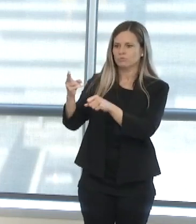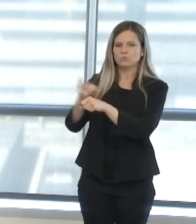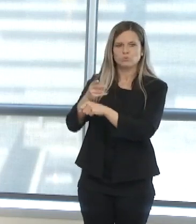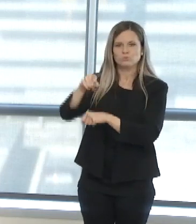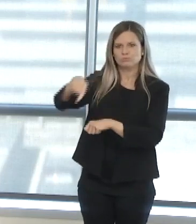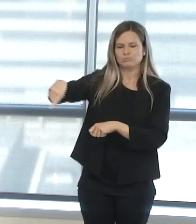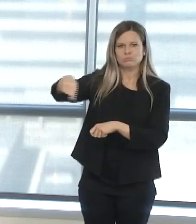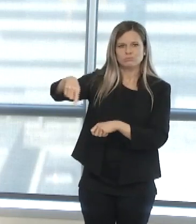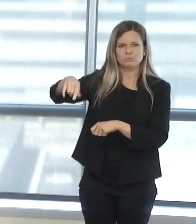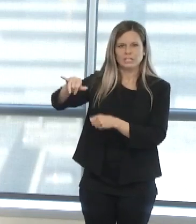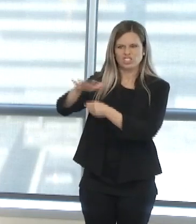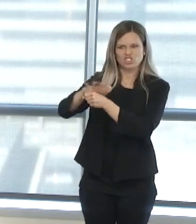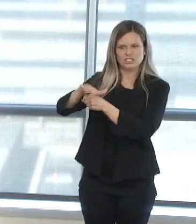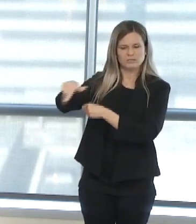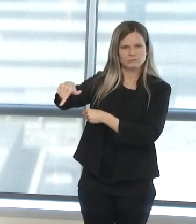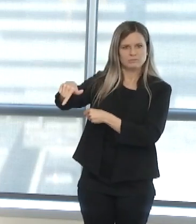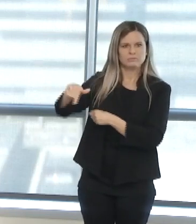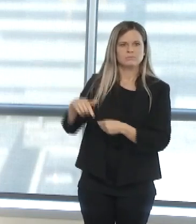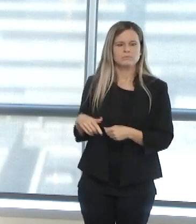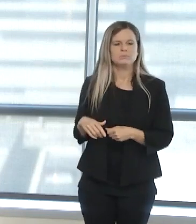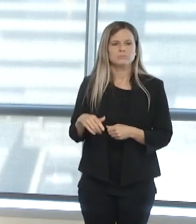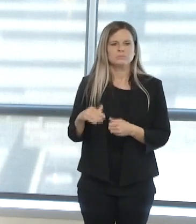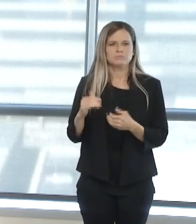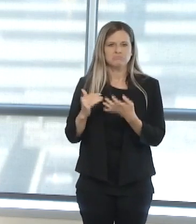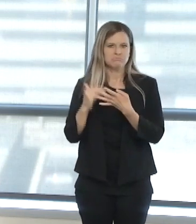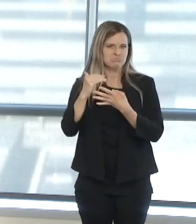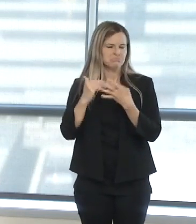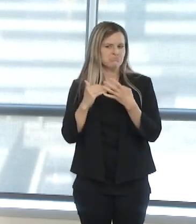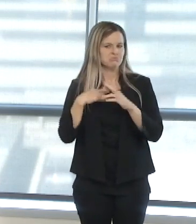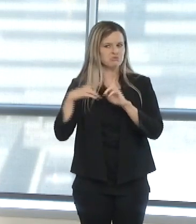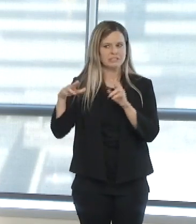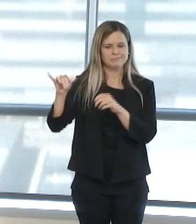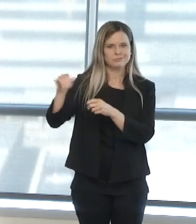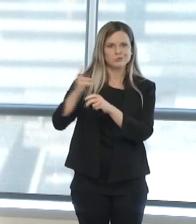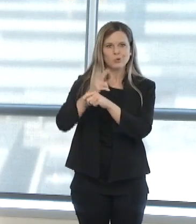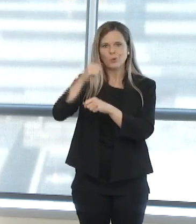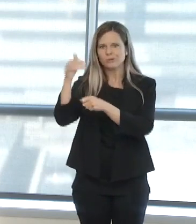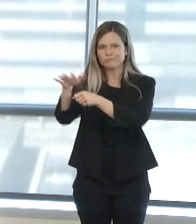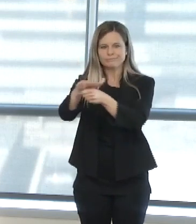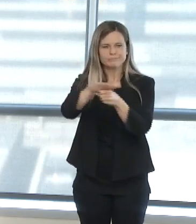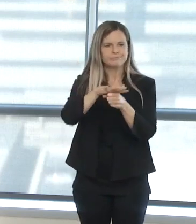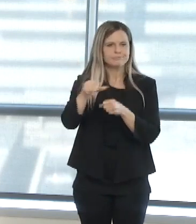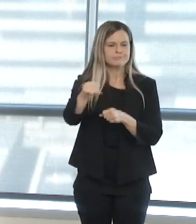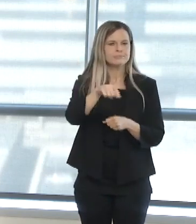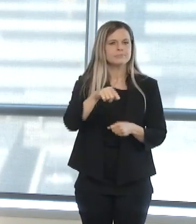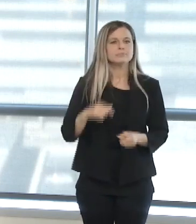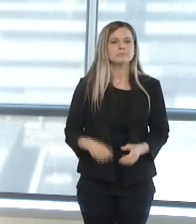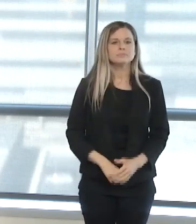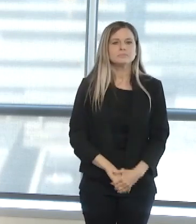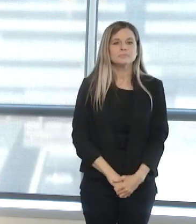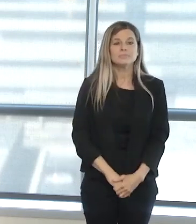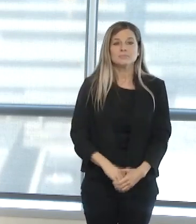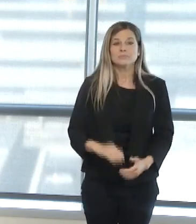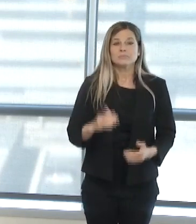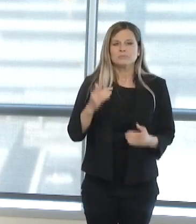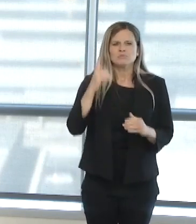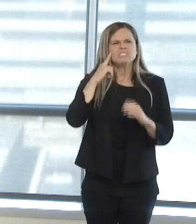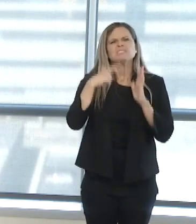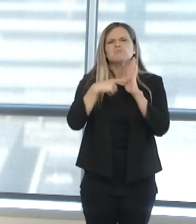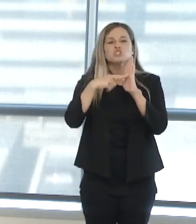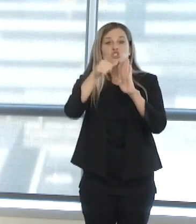COVID-19 pandemic. So our elective volumes in the surgical areas have gone down and thus